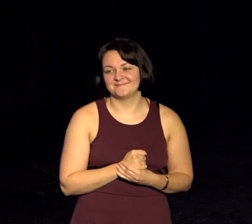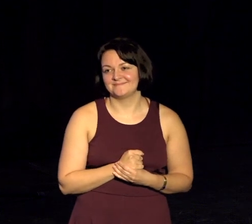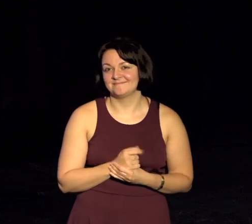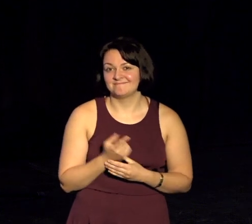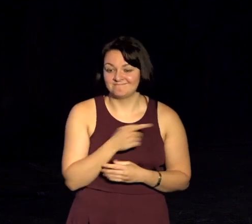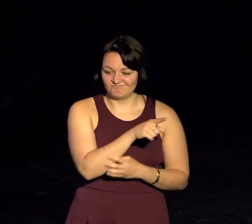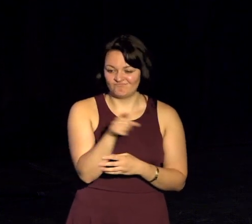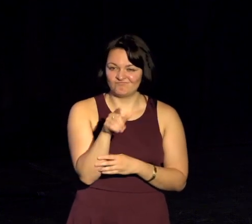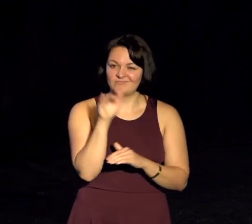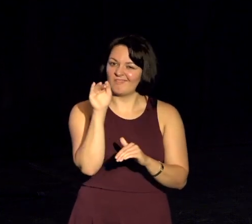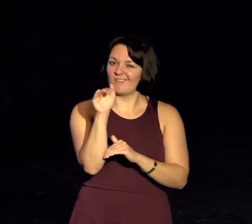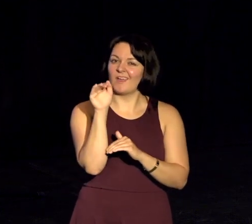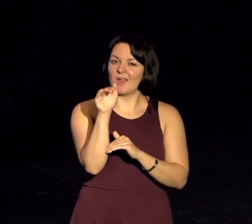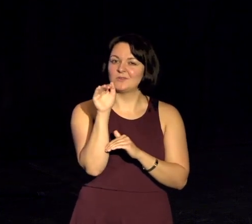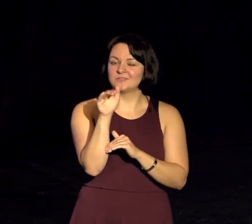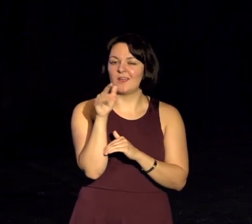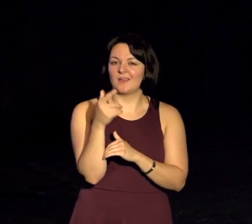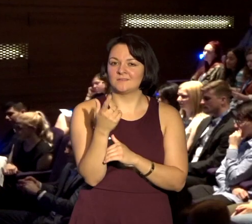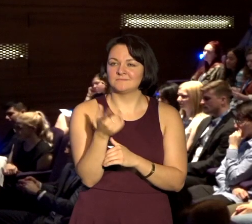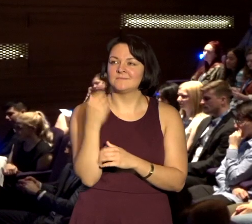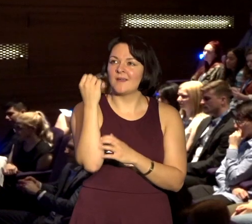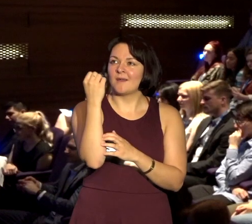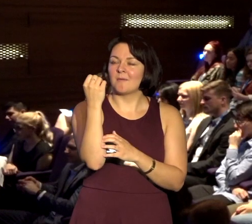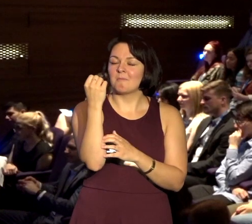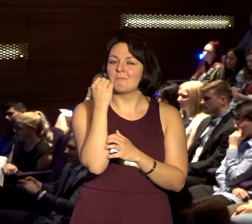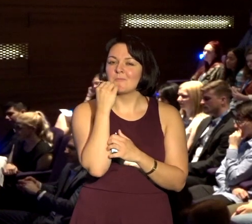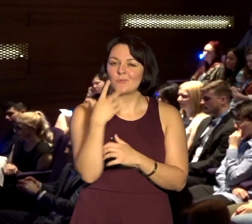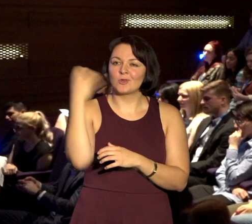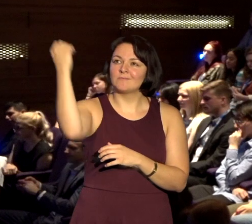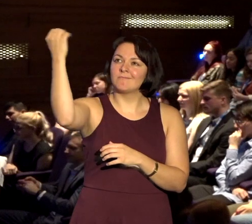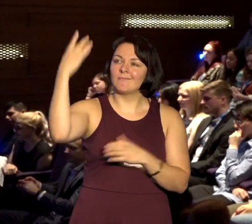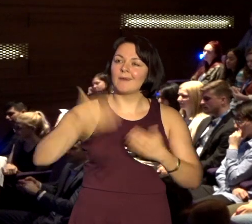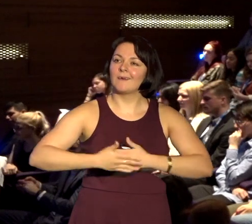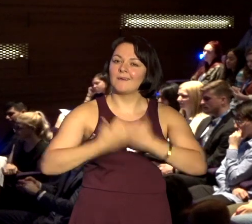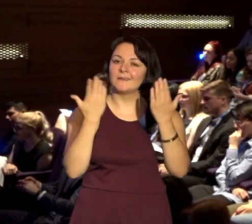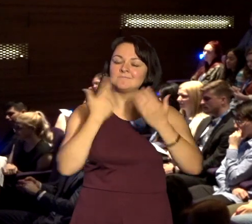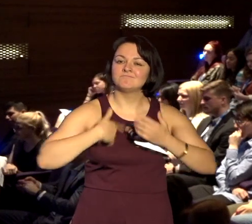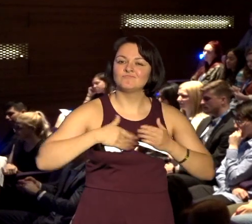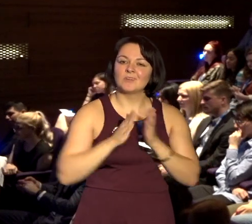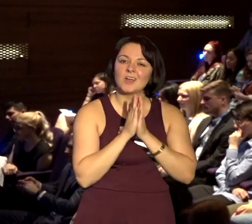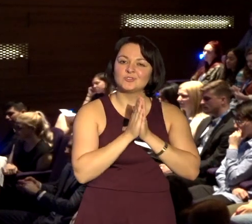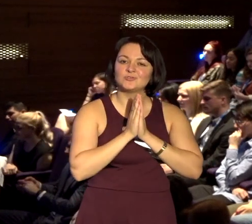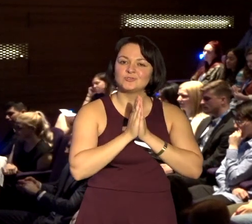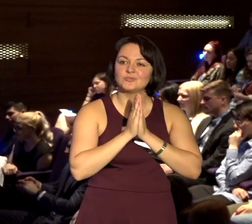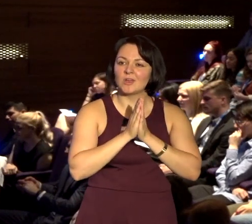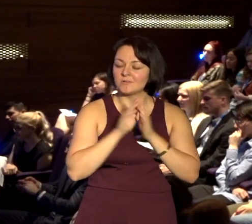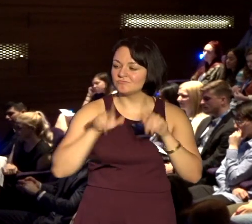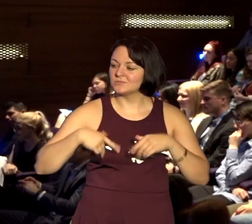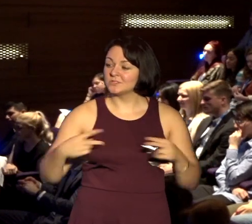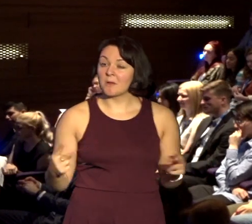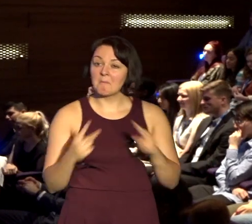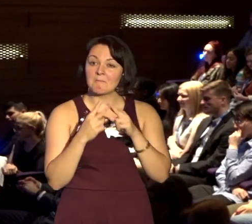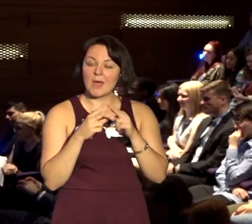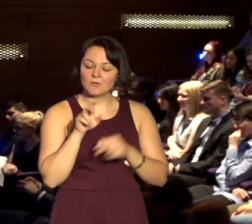outside. It's a beautiful, sunny day. You're in front of a beautiful church, maybe Notre Dame. You guys have been traveling.